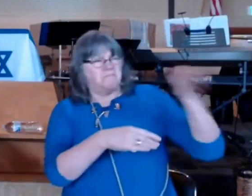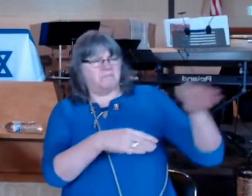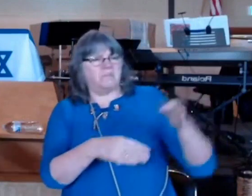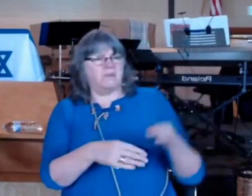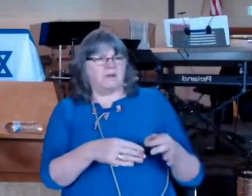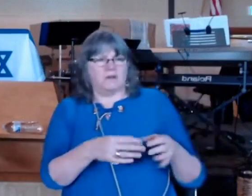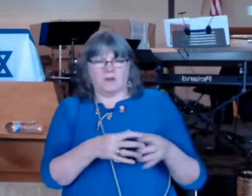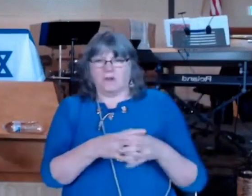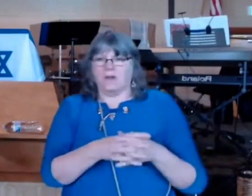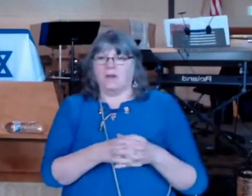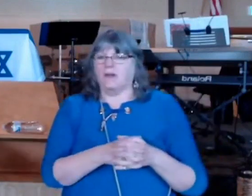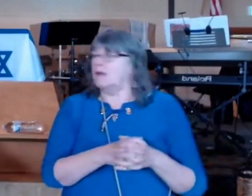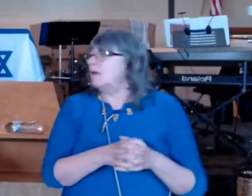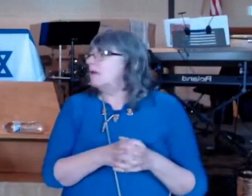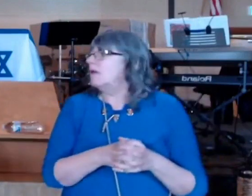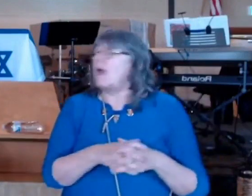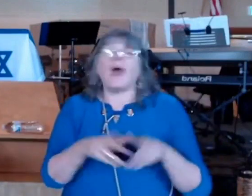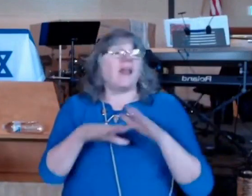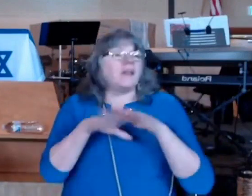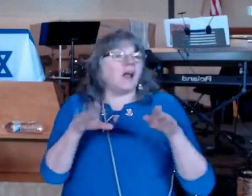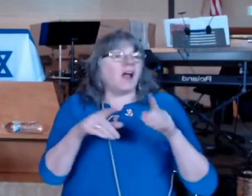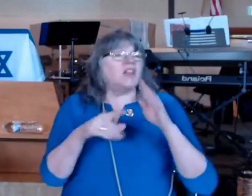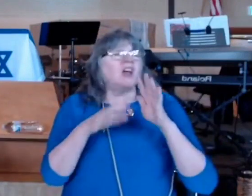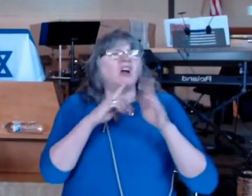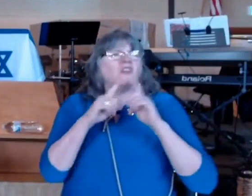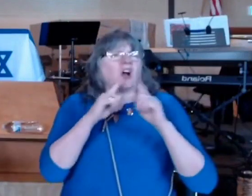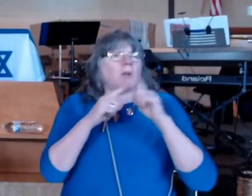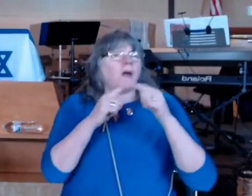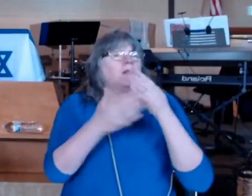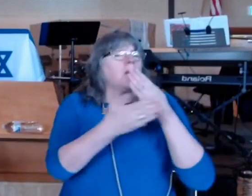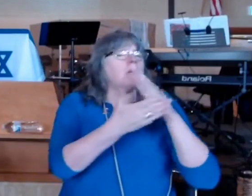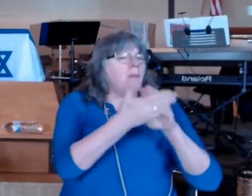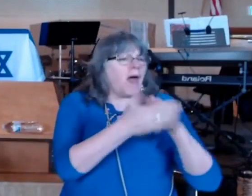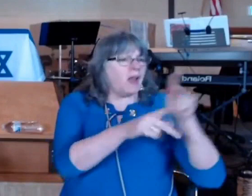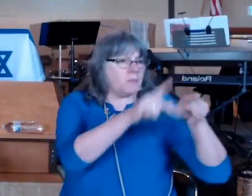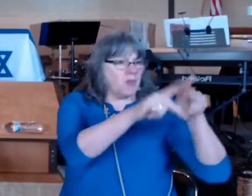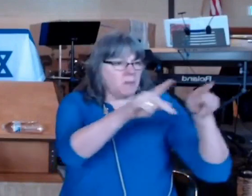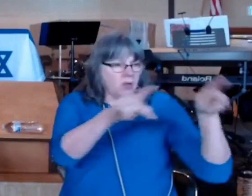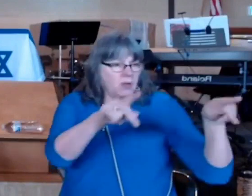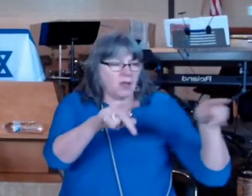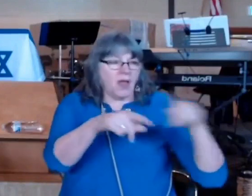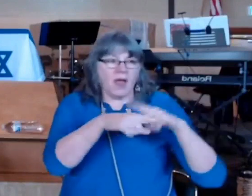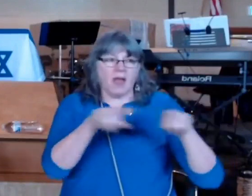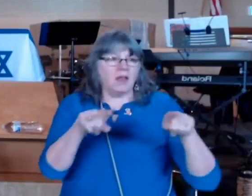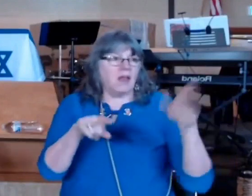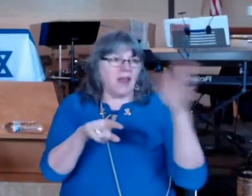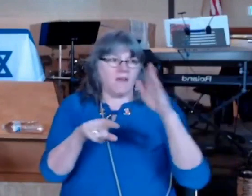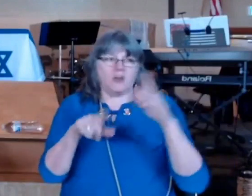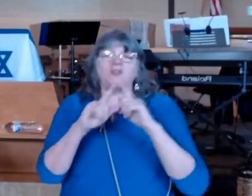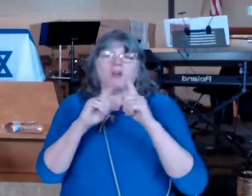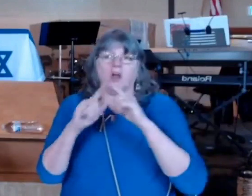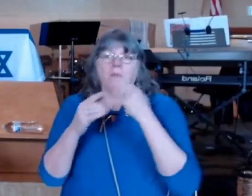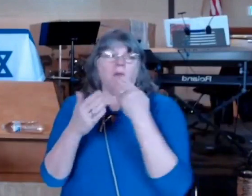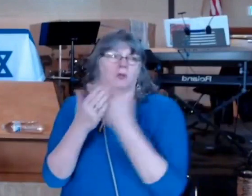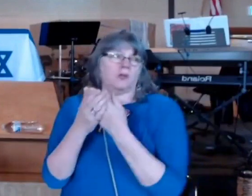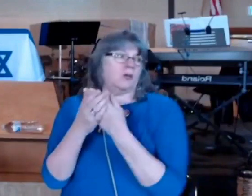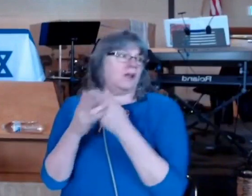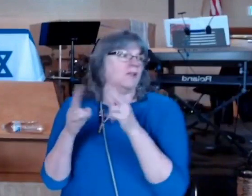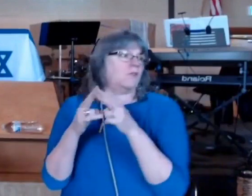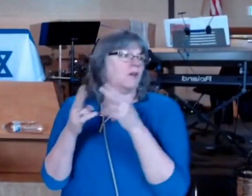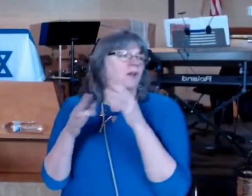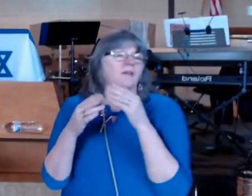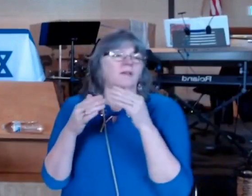while omitting the good side of their personality and of their deeds and that's very sad